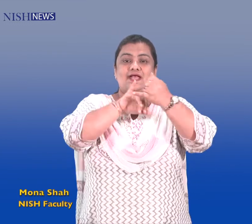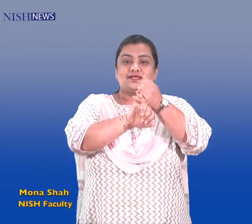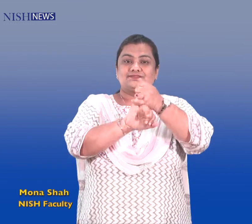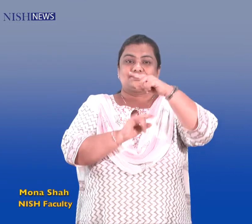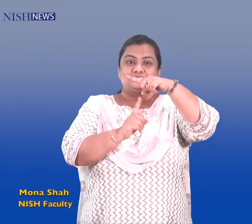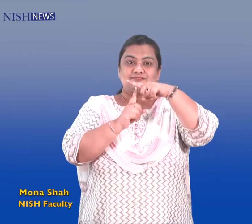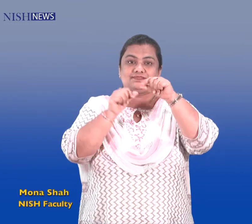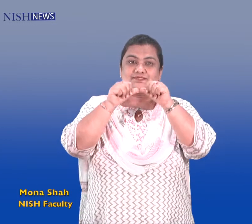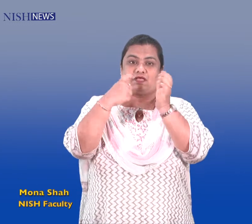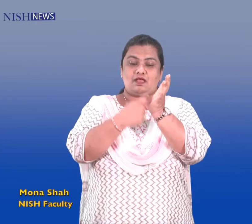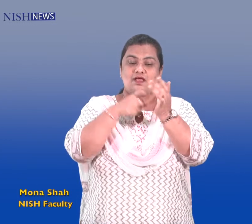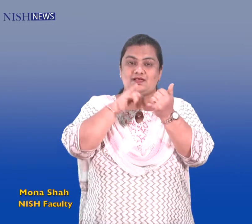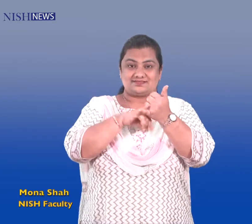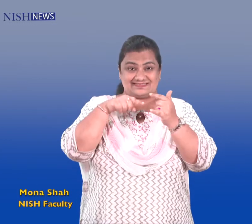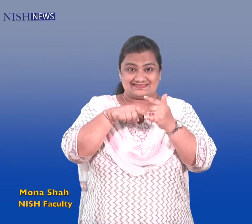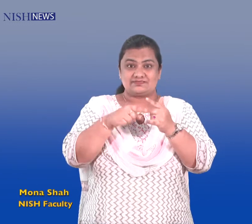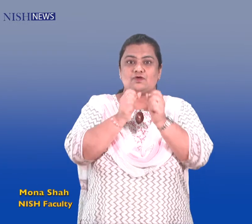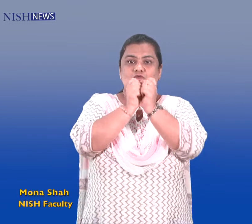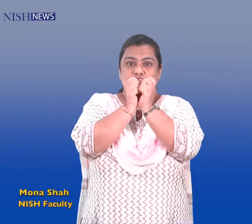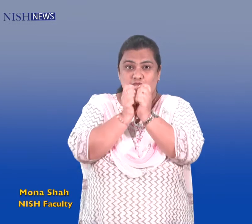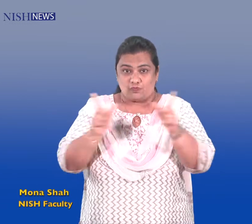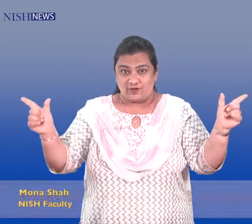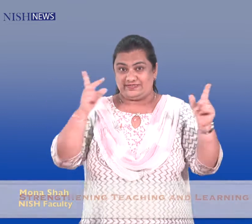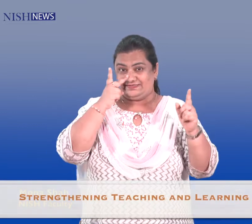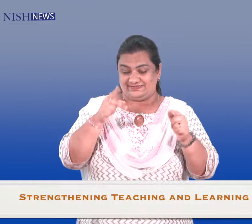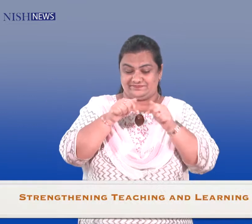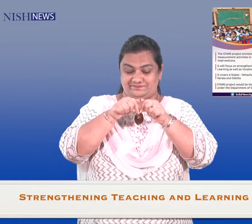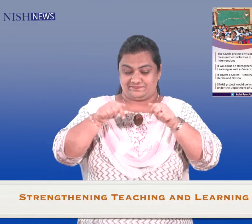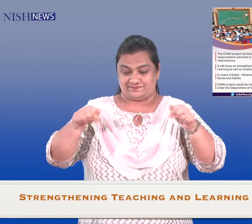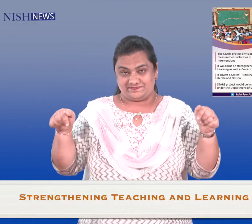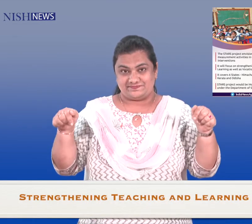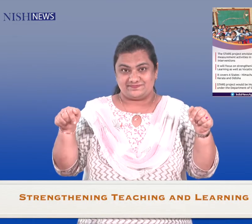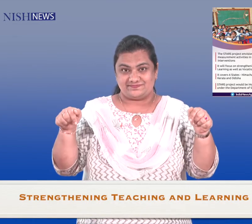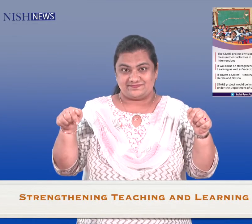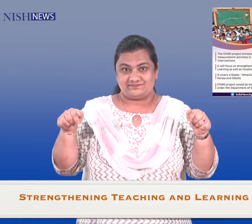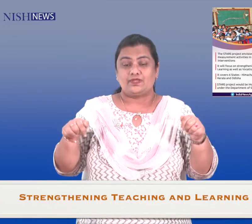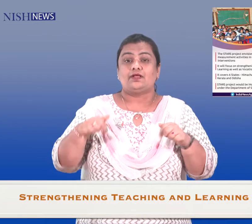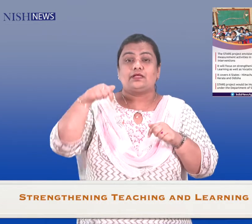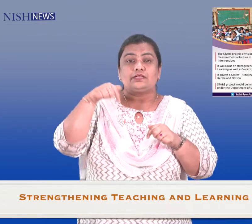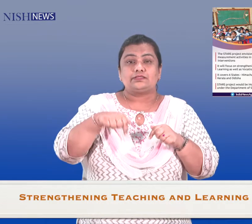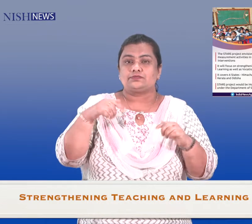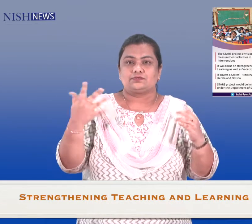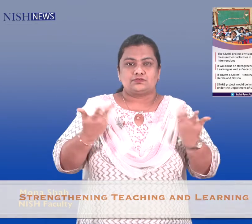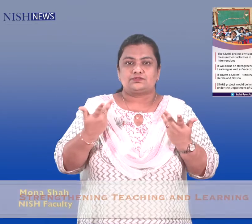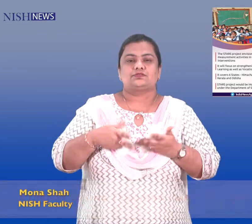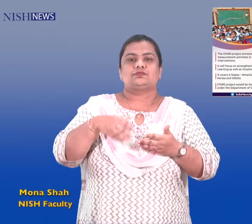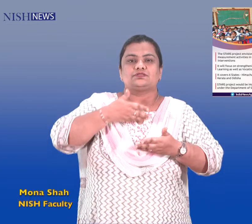STAS strengthening teaching and learning for results a project aimed at improving the quality and governance of